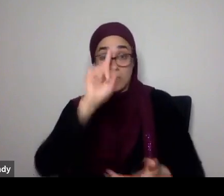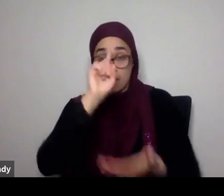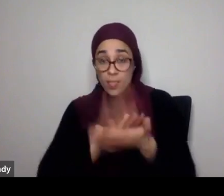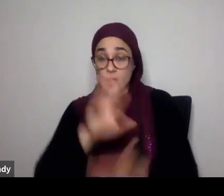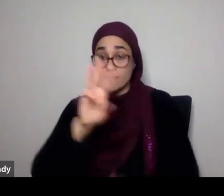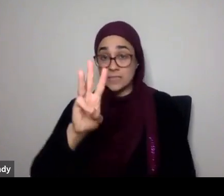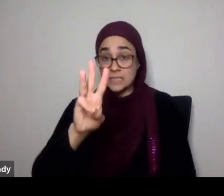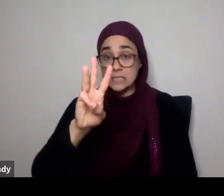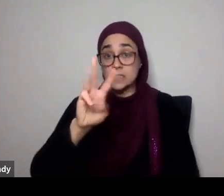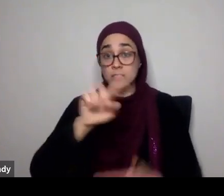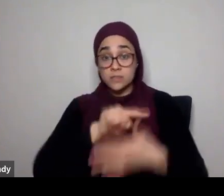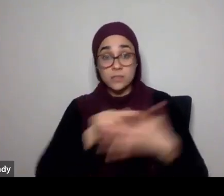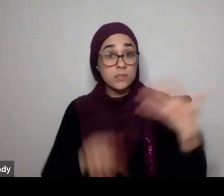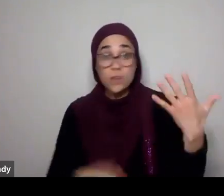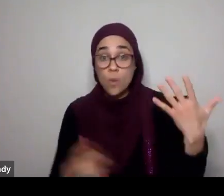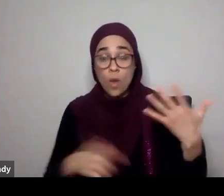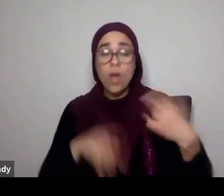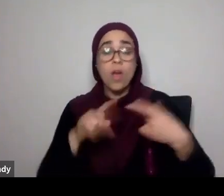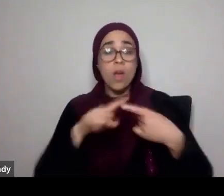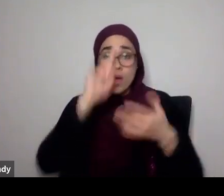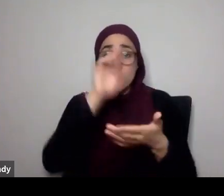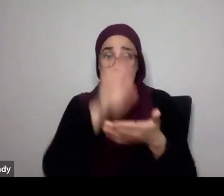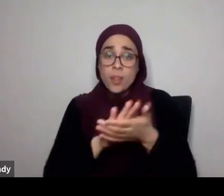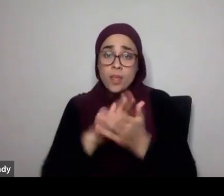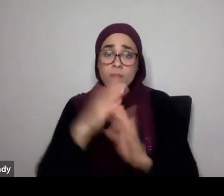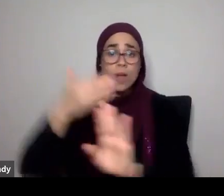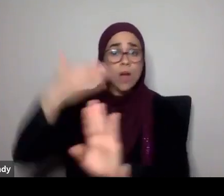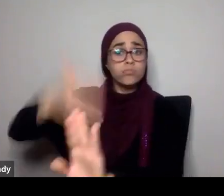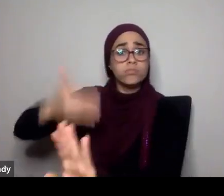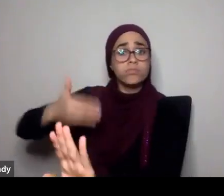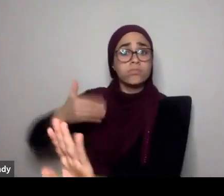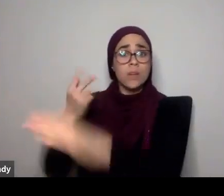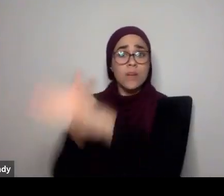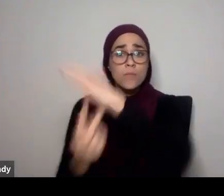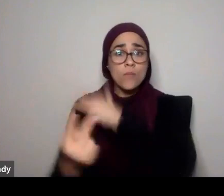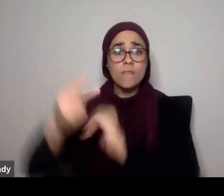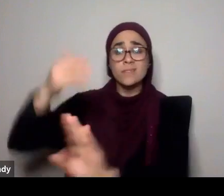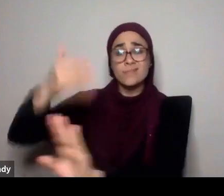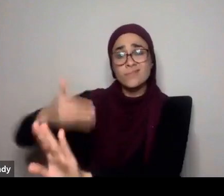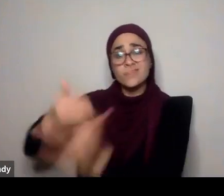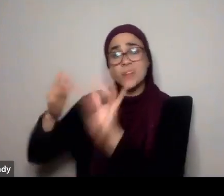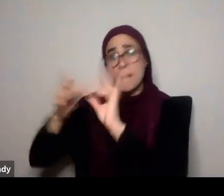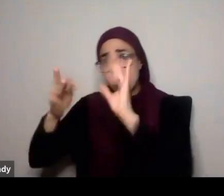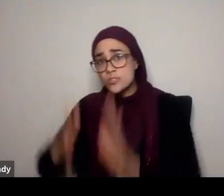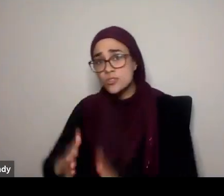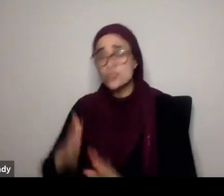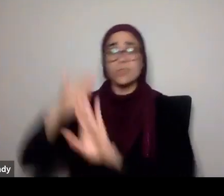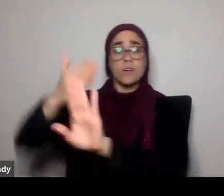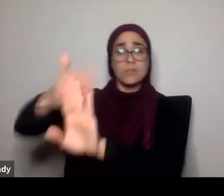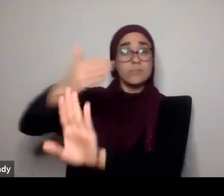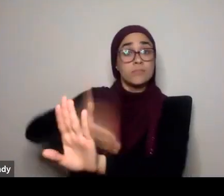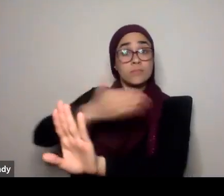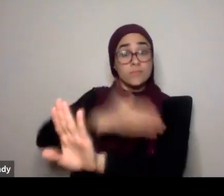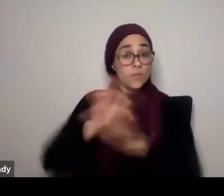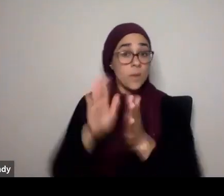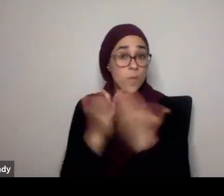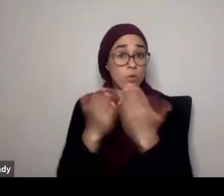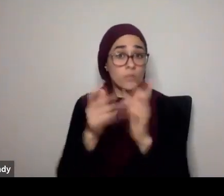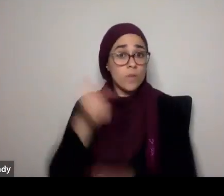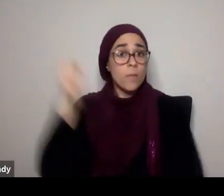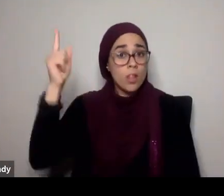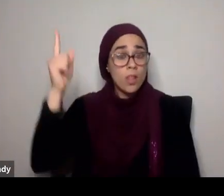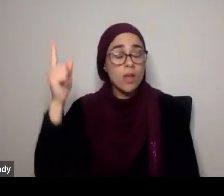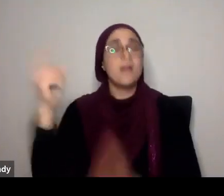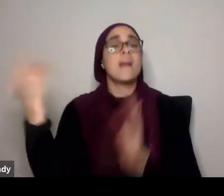the previous messages, the previous scriptures that have come. So Allah subhanahu ta is making it clear now, that the Quran from, again this is an early Meccan